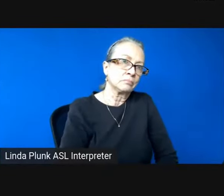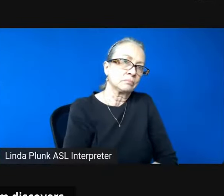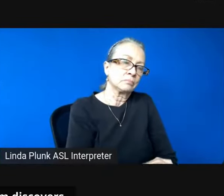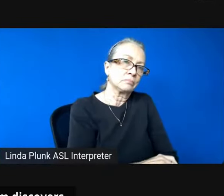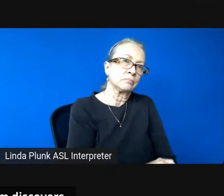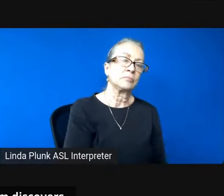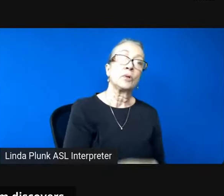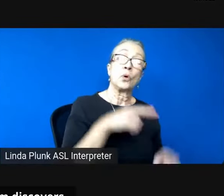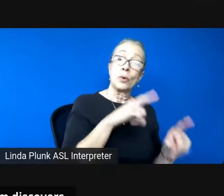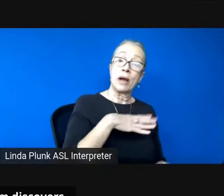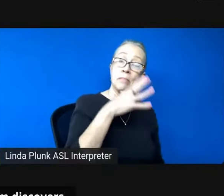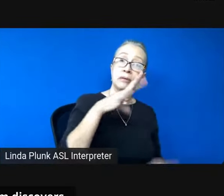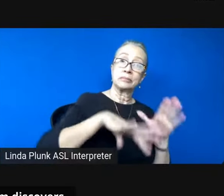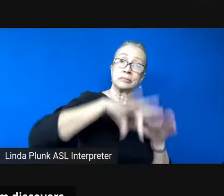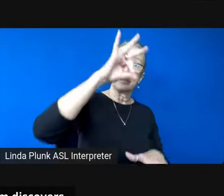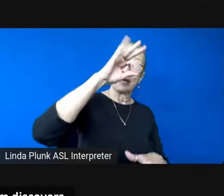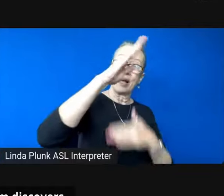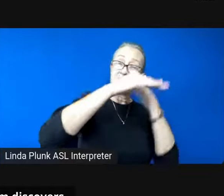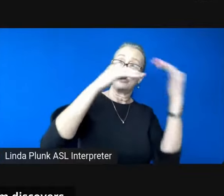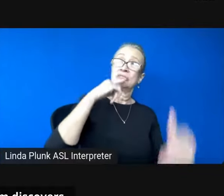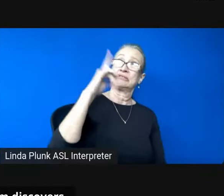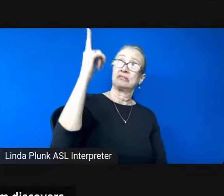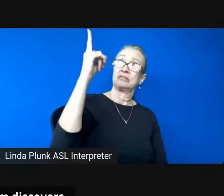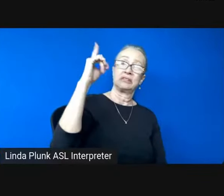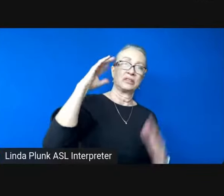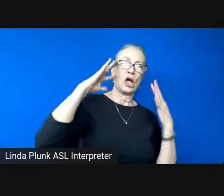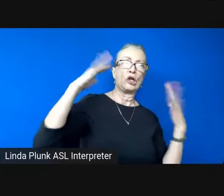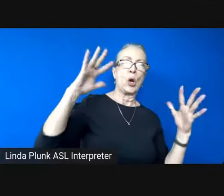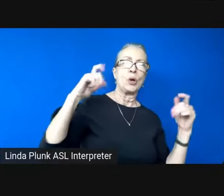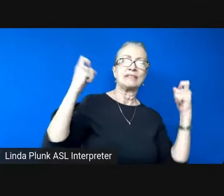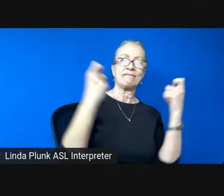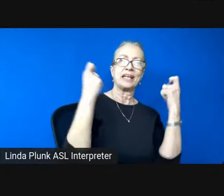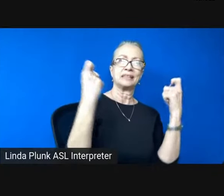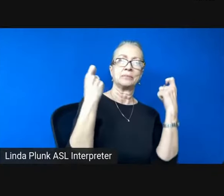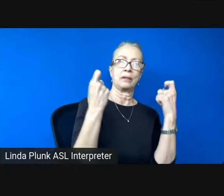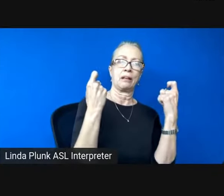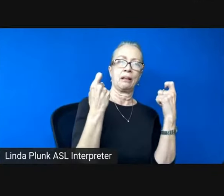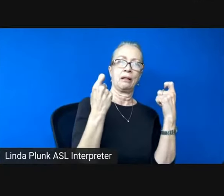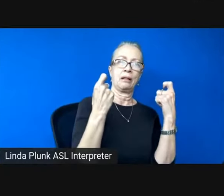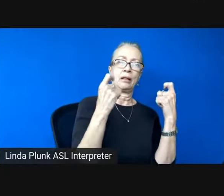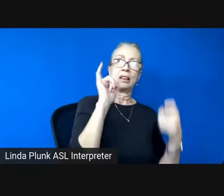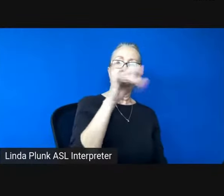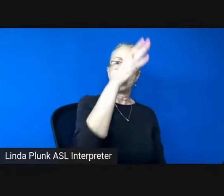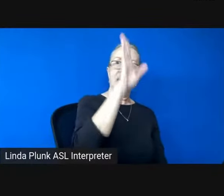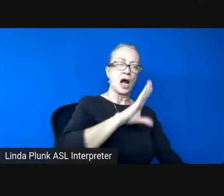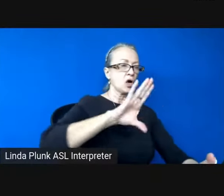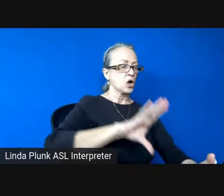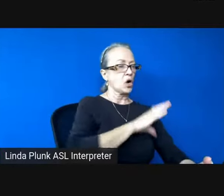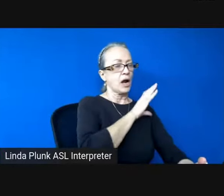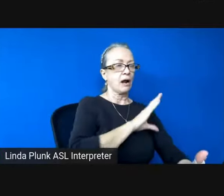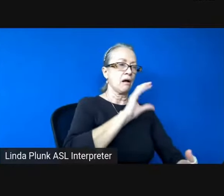When my mom discovers heaven's just a noise festival. The God choir of all her